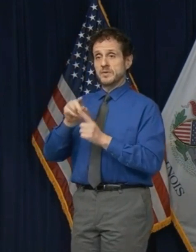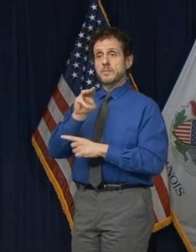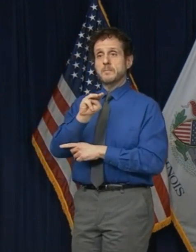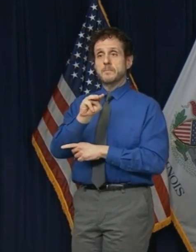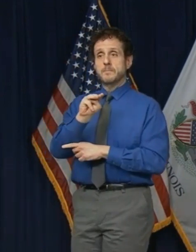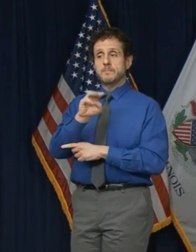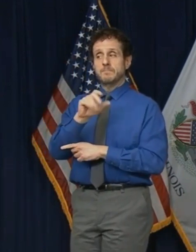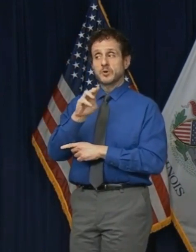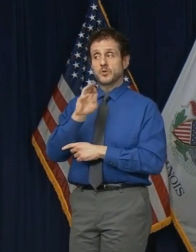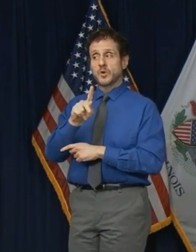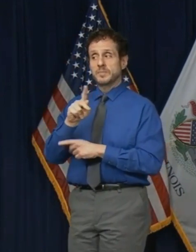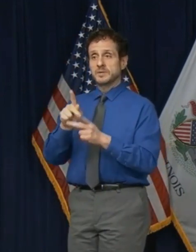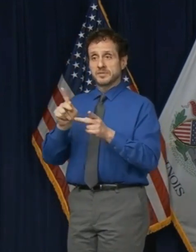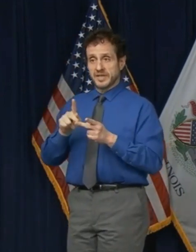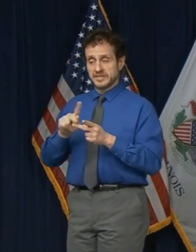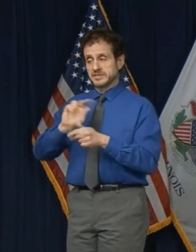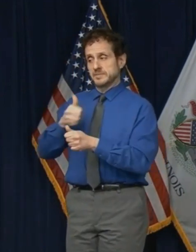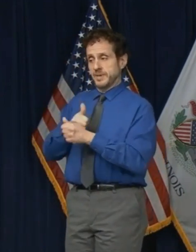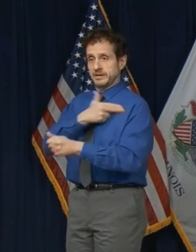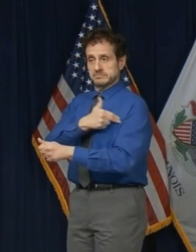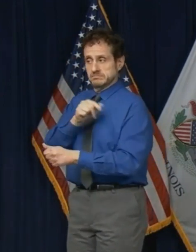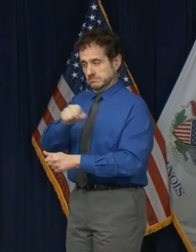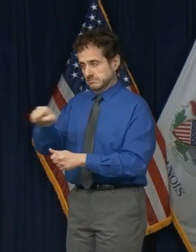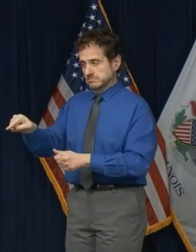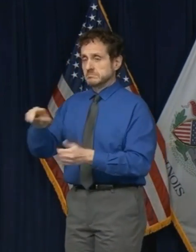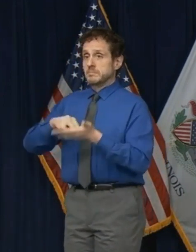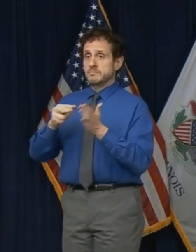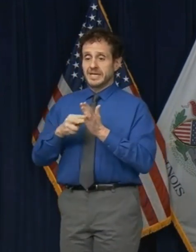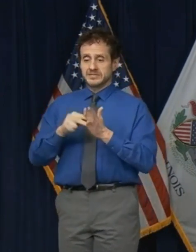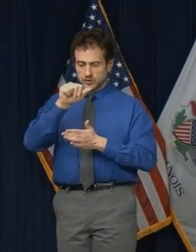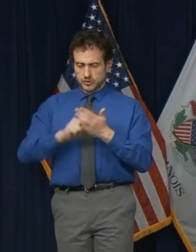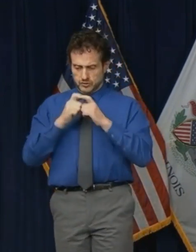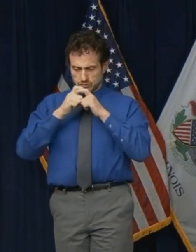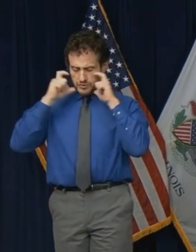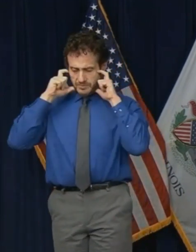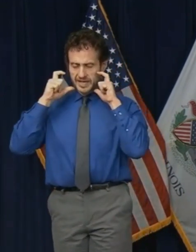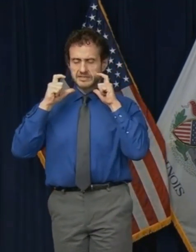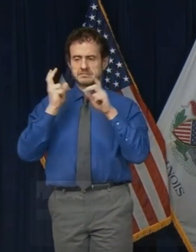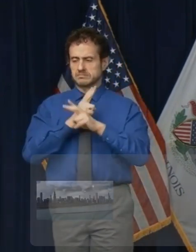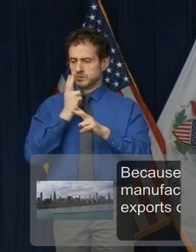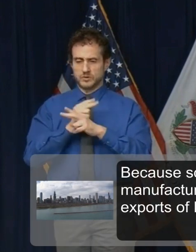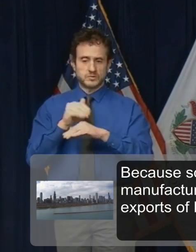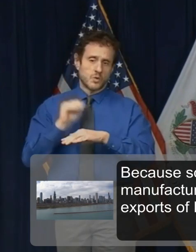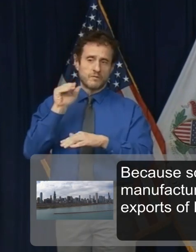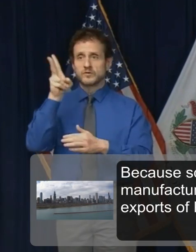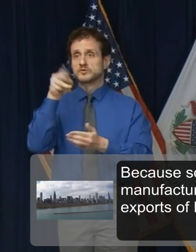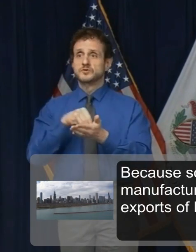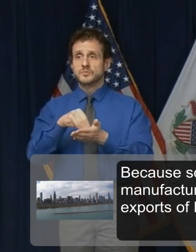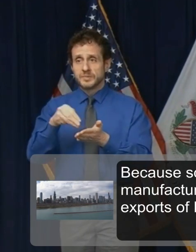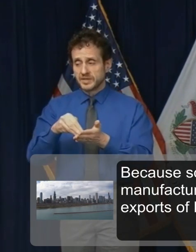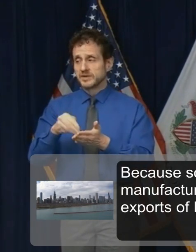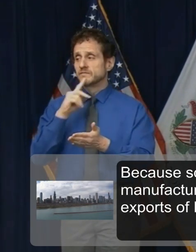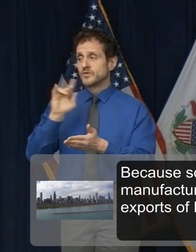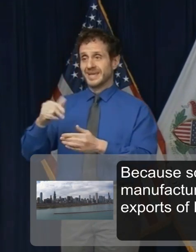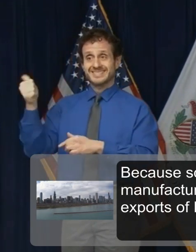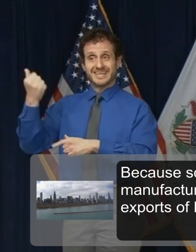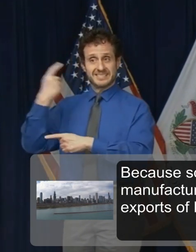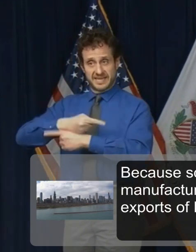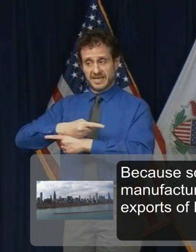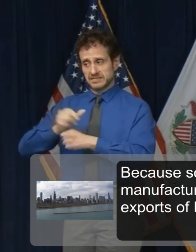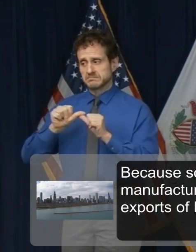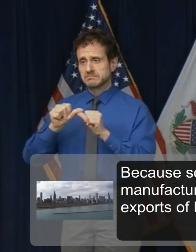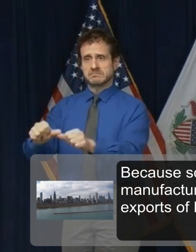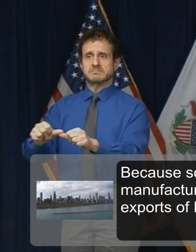Facility, which we project could bring our surgical mask burn rate to over 2 million across that 10-day period,